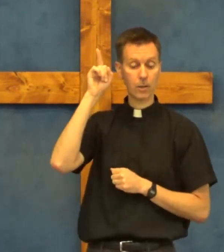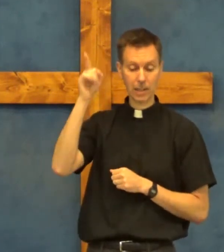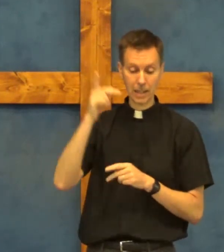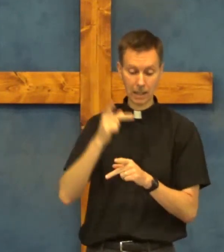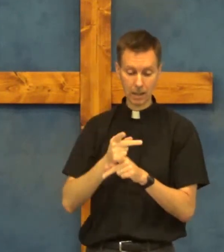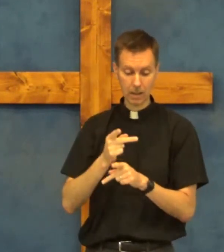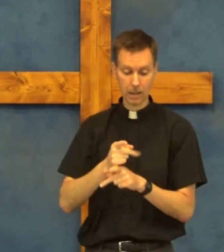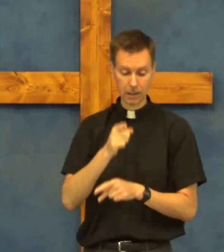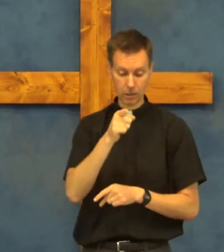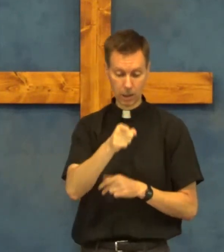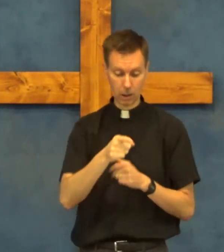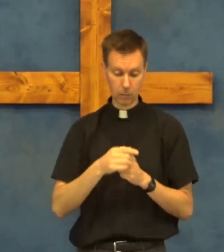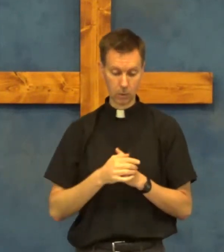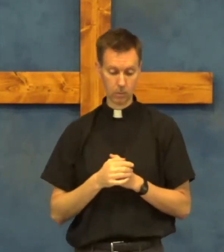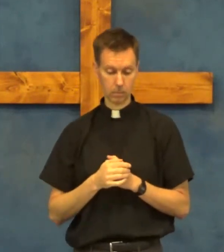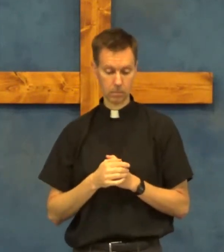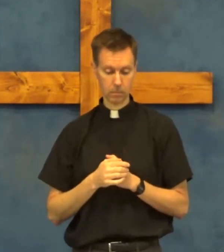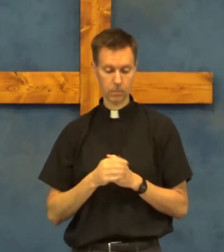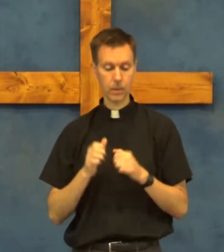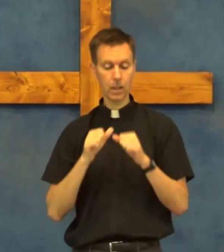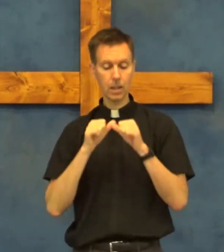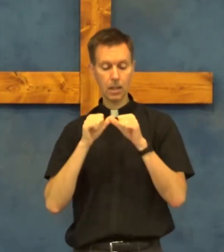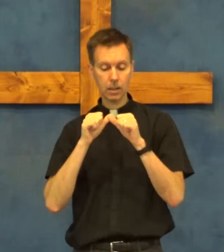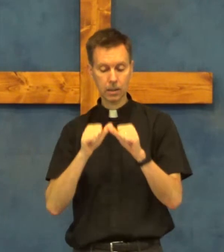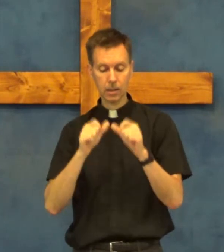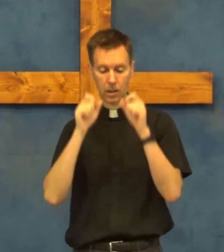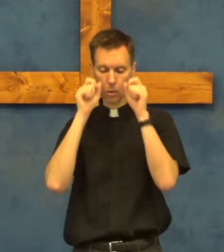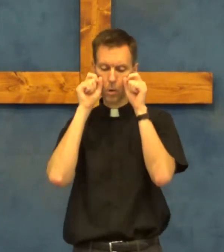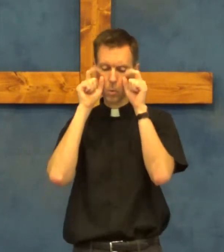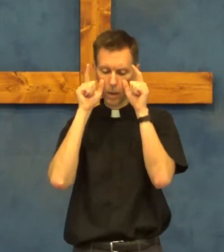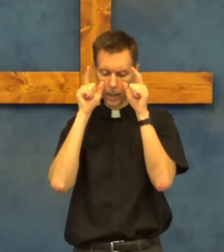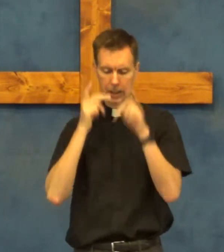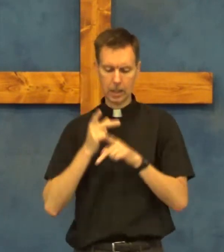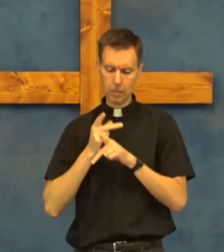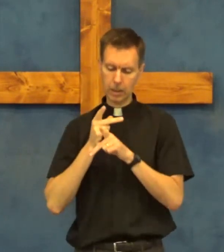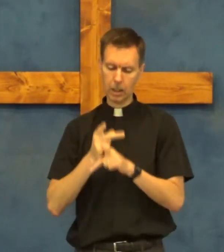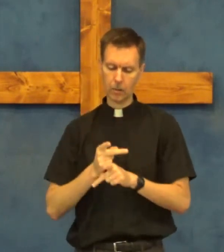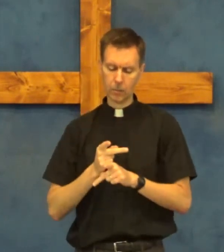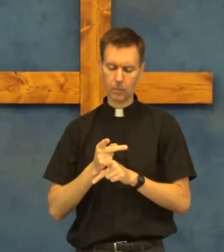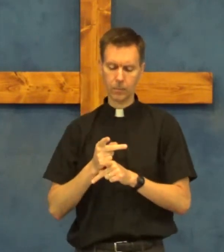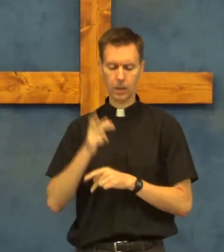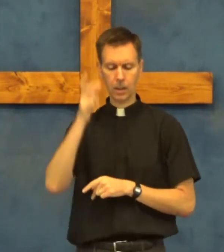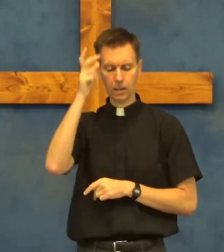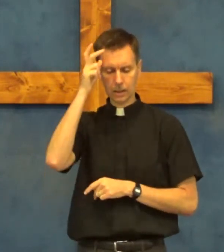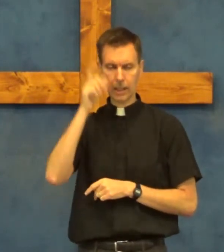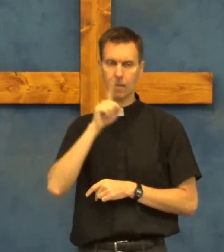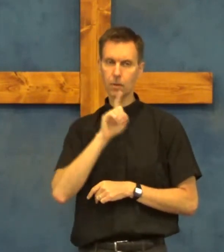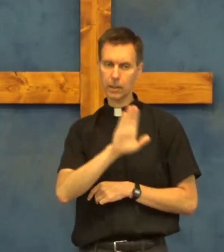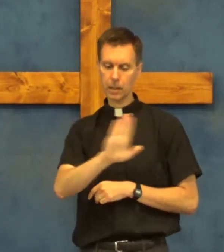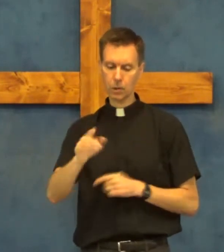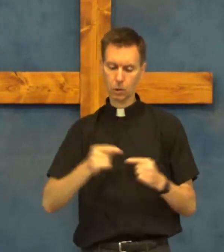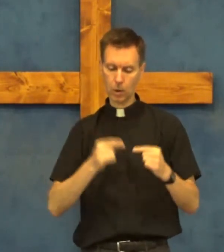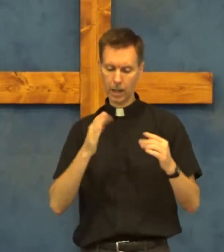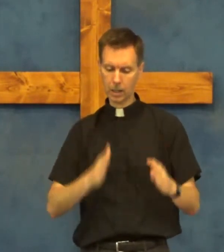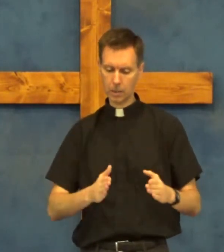he takes care of you continue awake and be careful the devil is your enemy